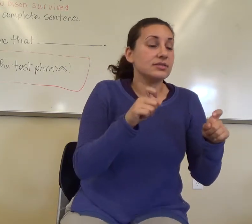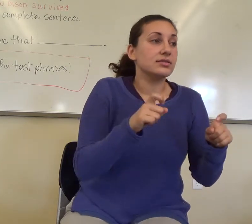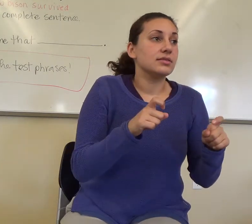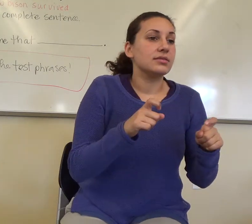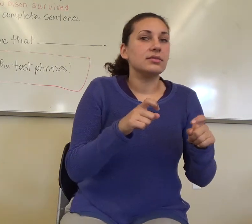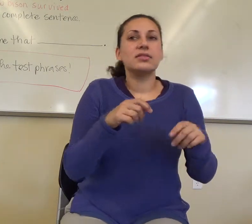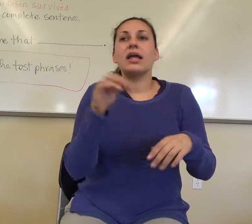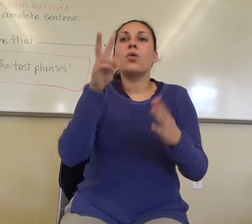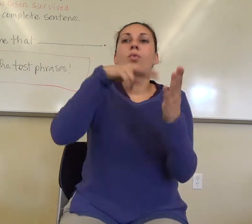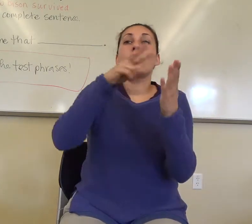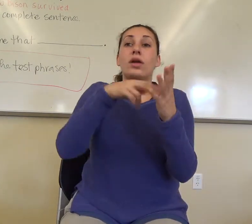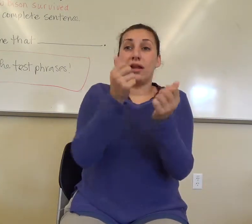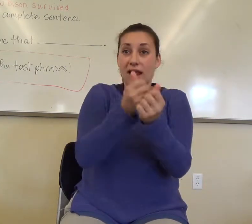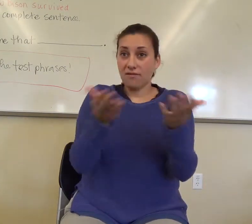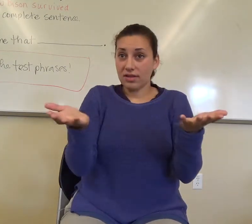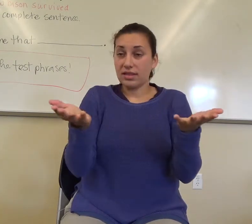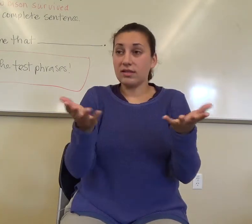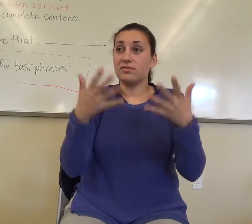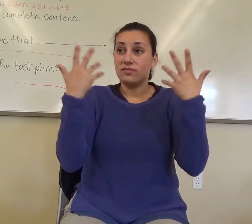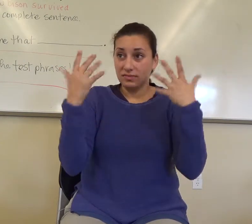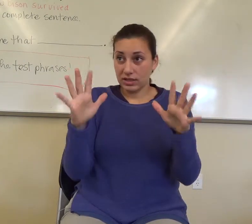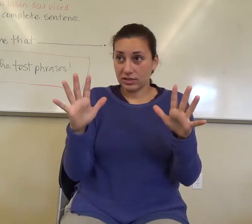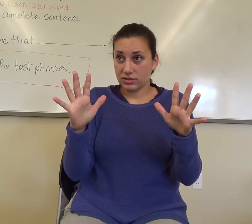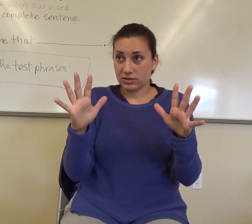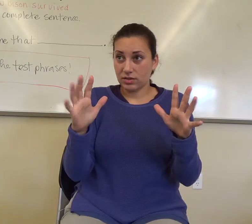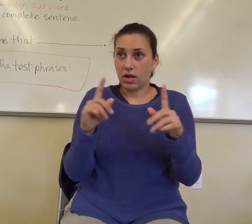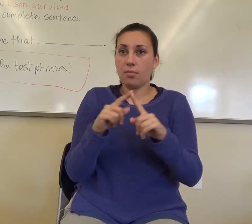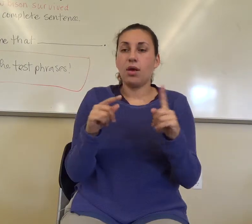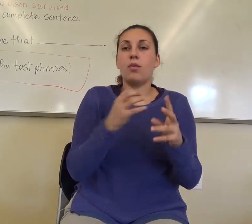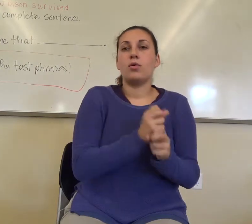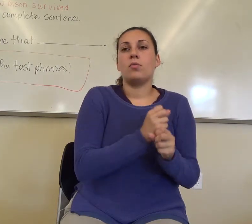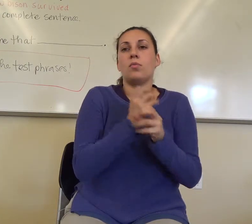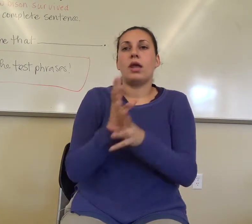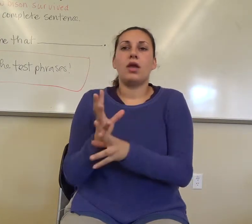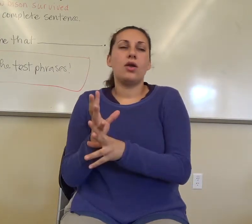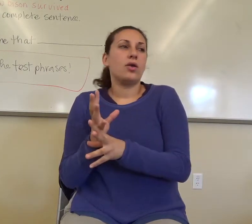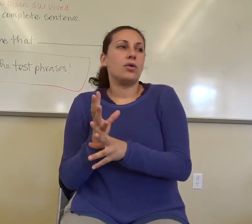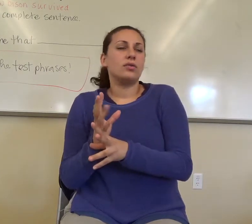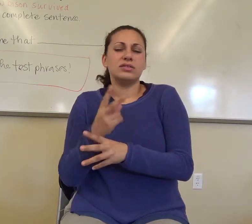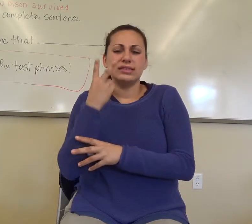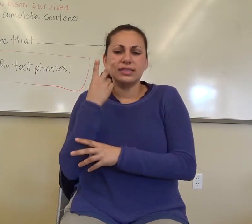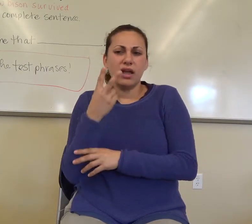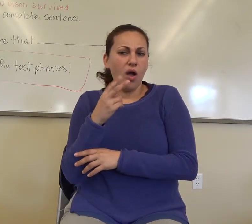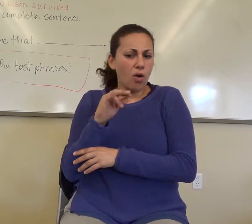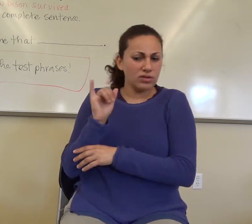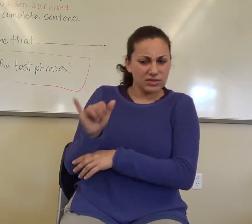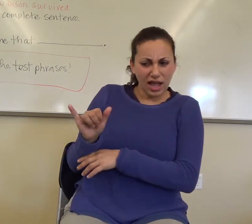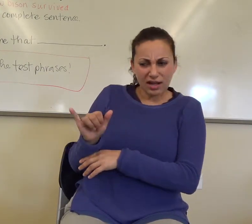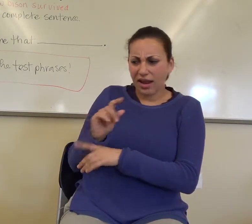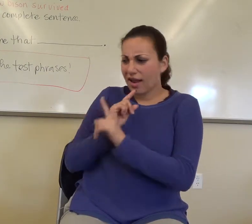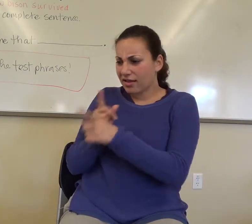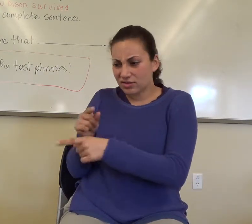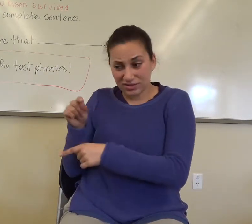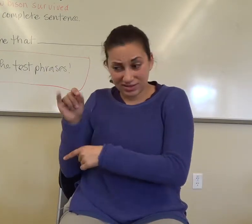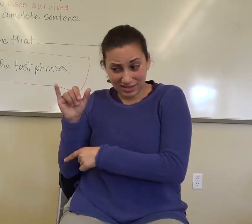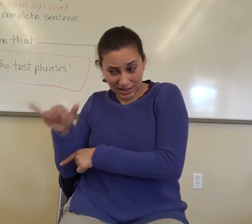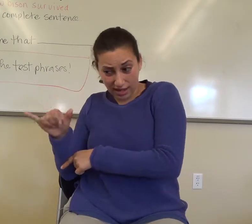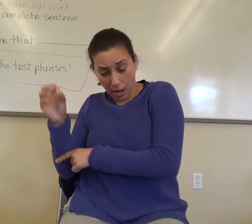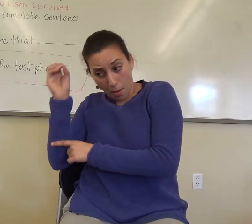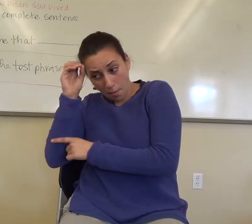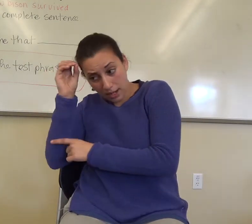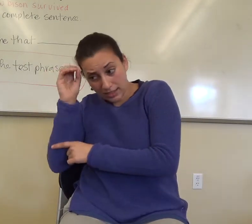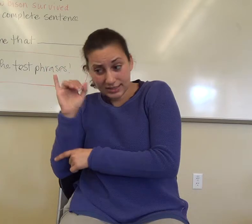read everything, but be prepared to kind of judge, why is this teacher putting this on here?